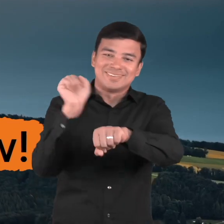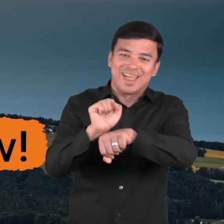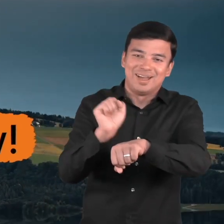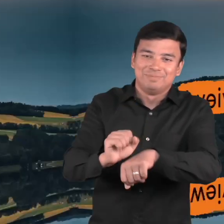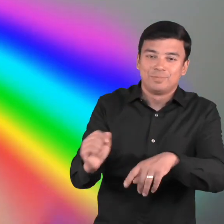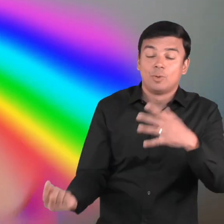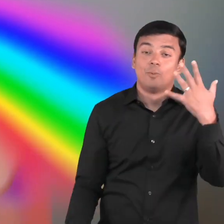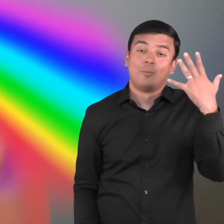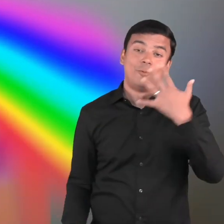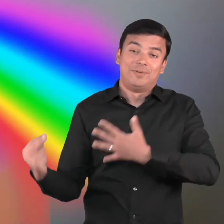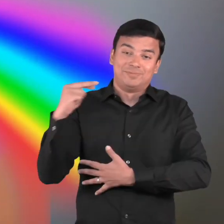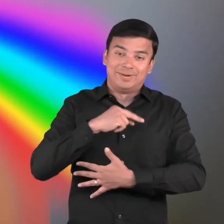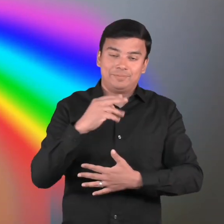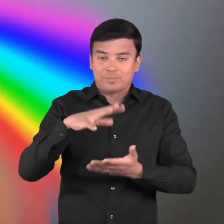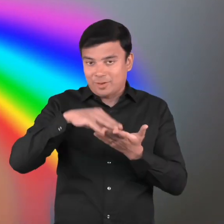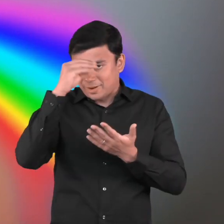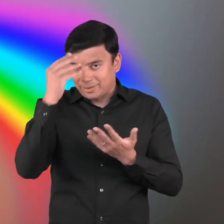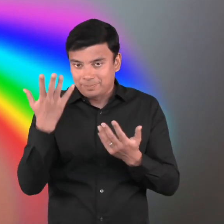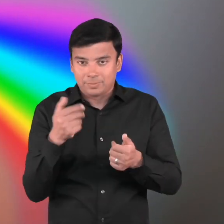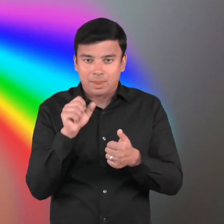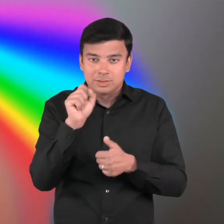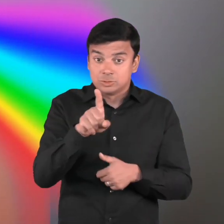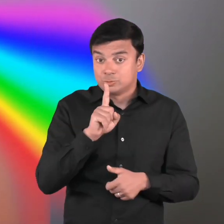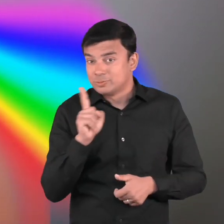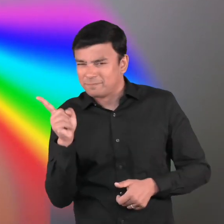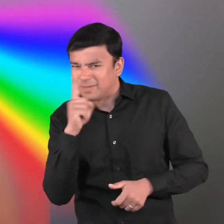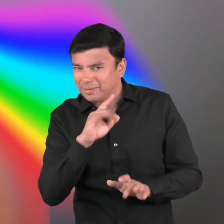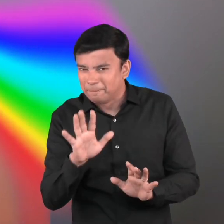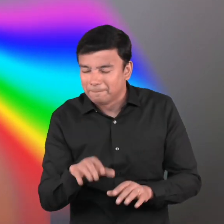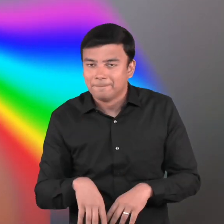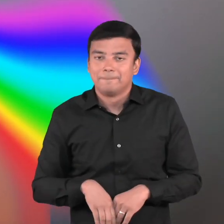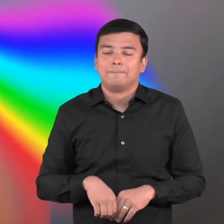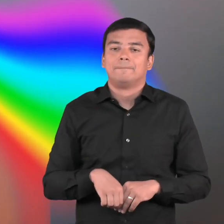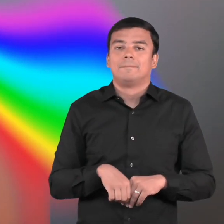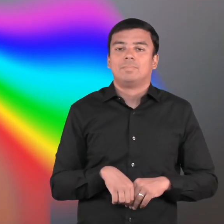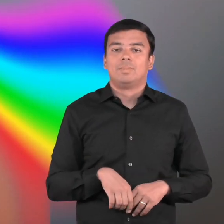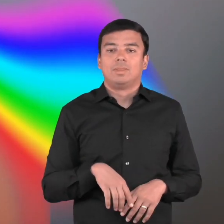True or False Rainbows are made of light.